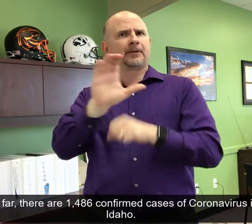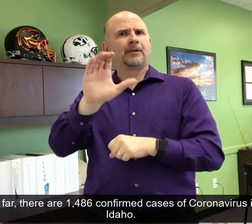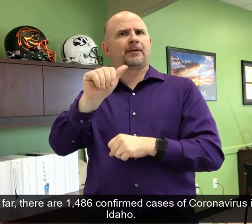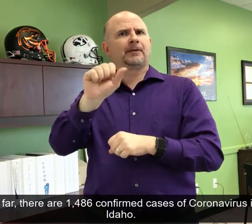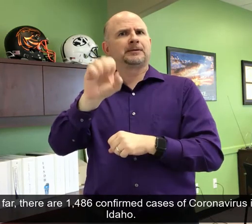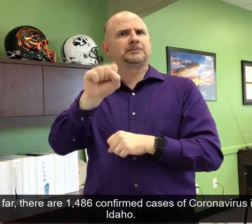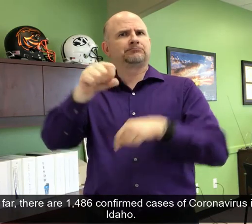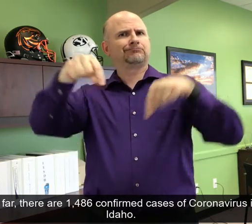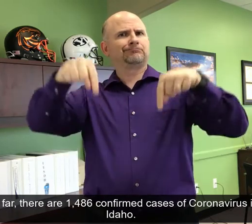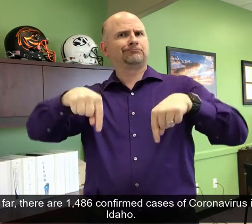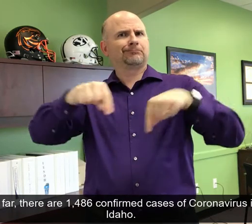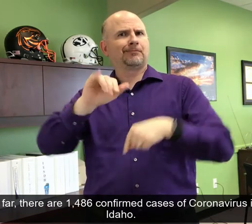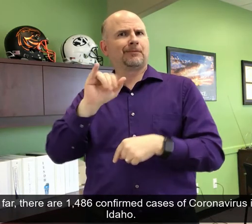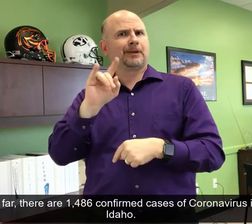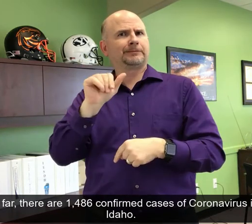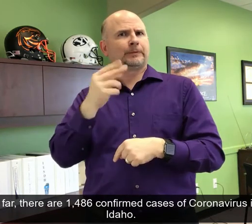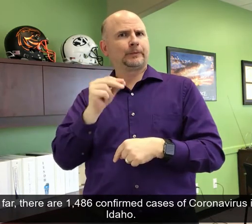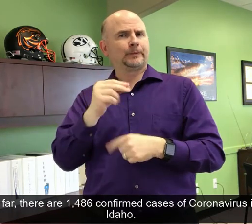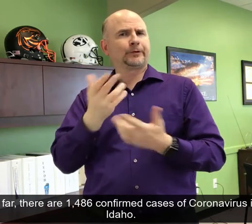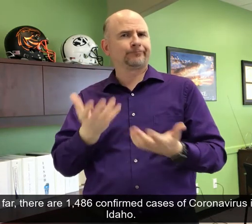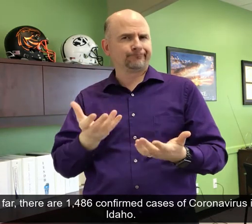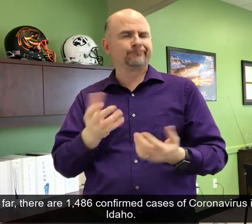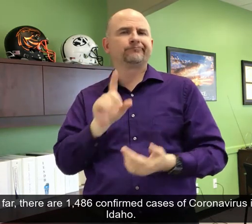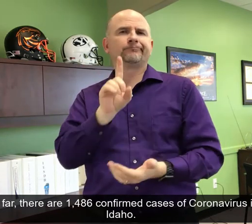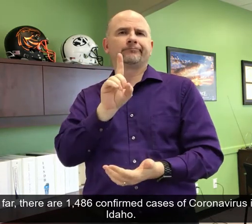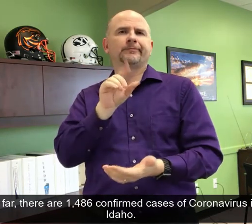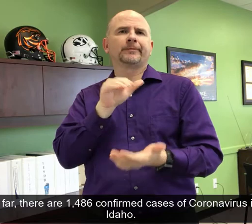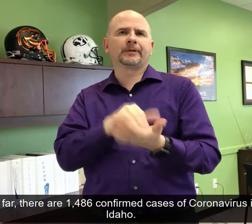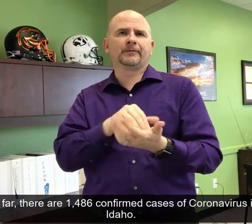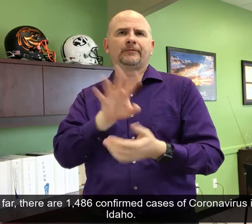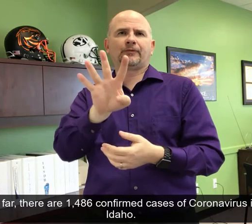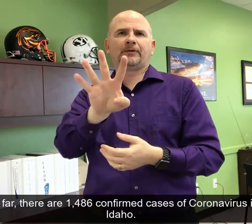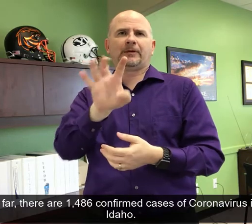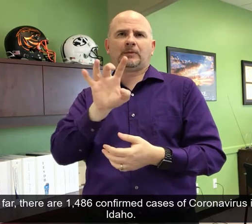,486 confirmed cases of coronavirus in Idaho.